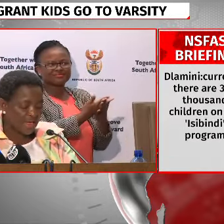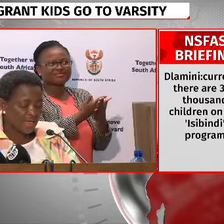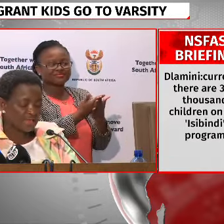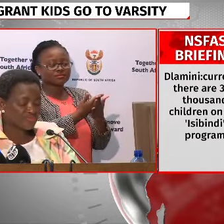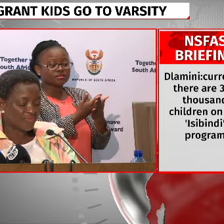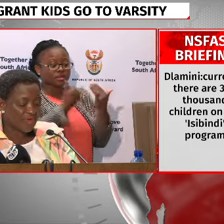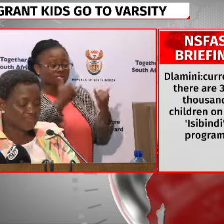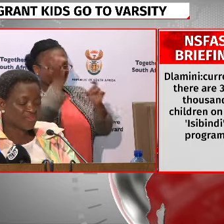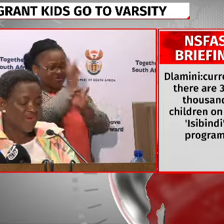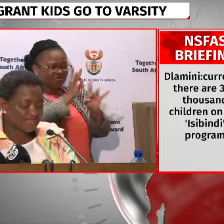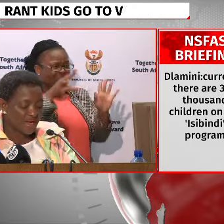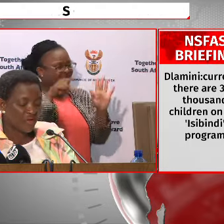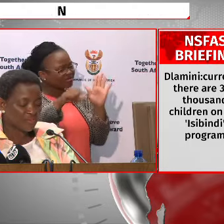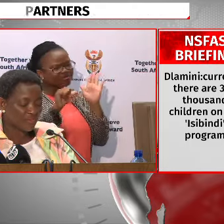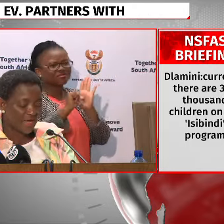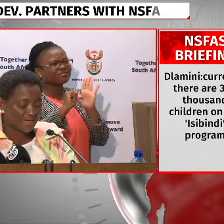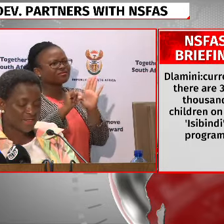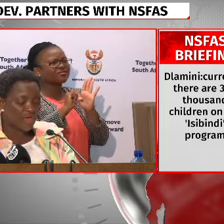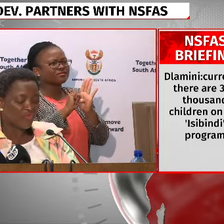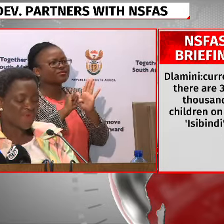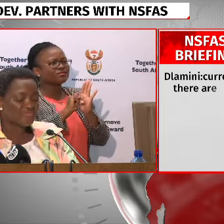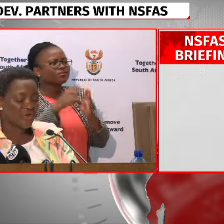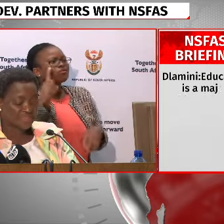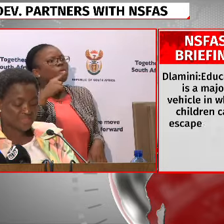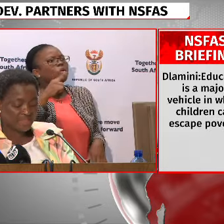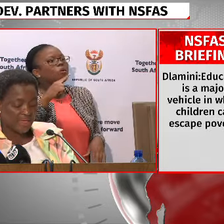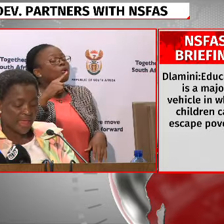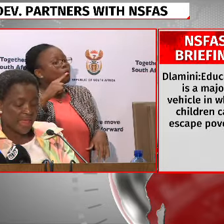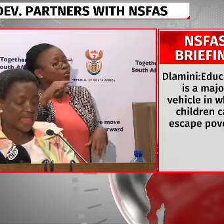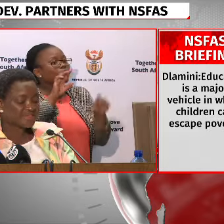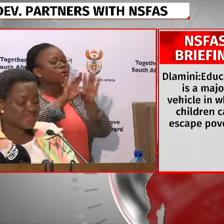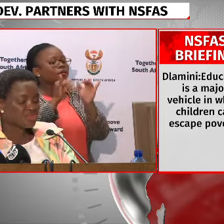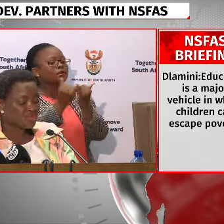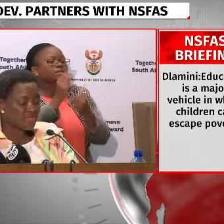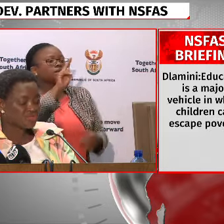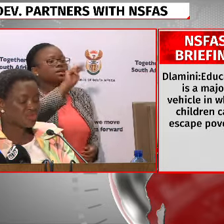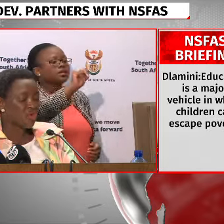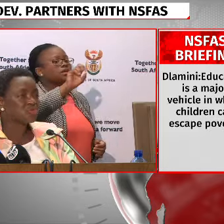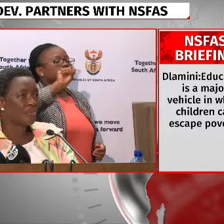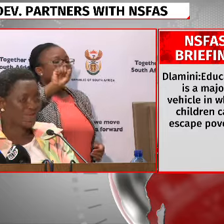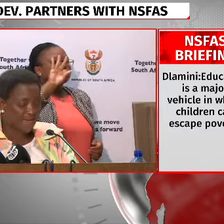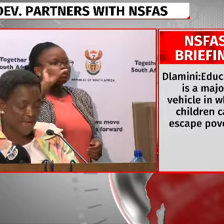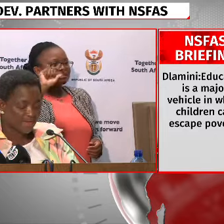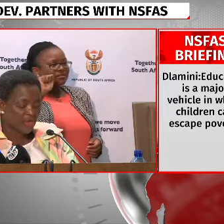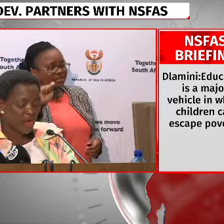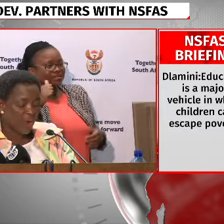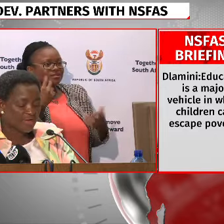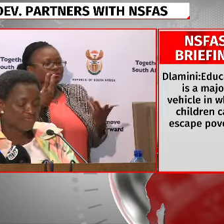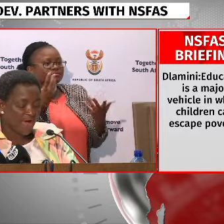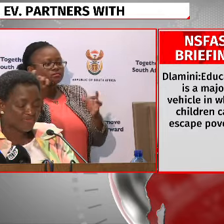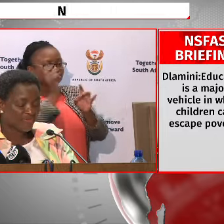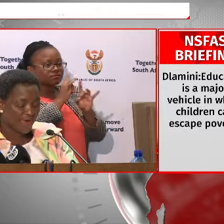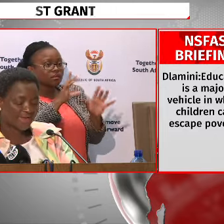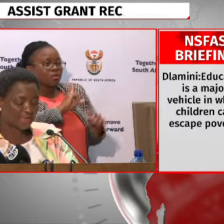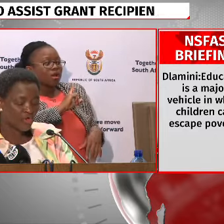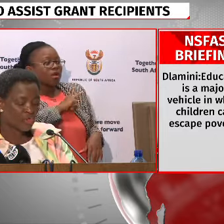is vital, particularly for NSFAS, as these students should automatically qualify